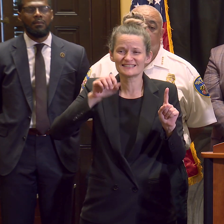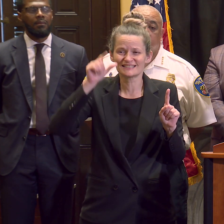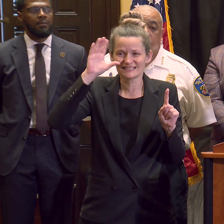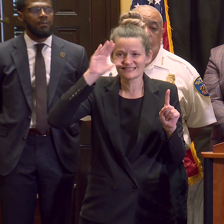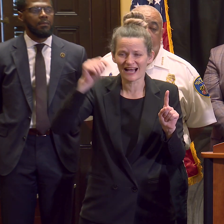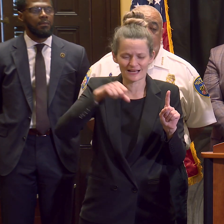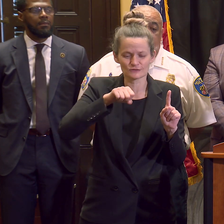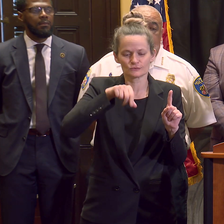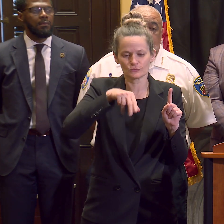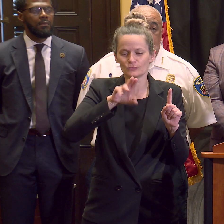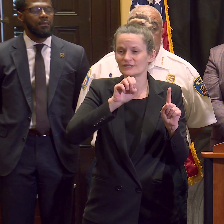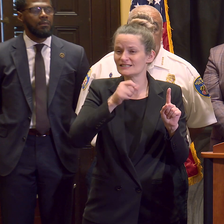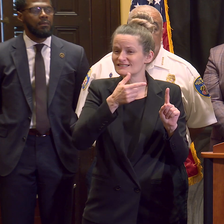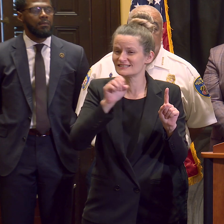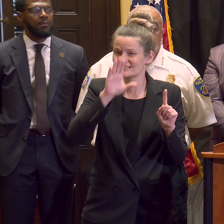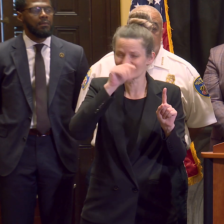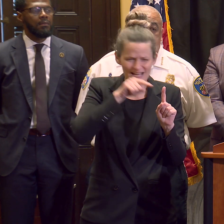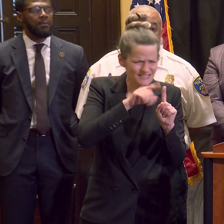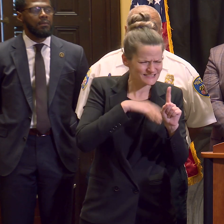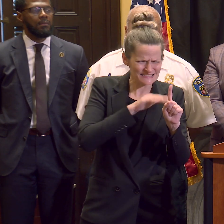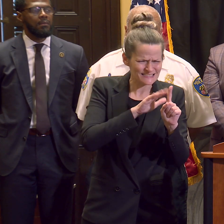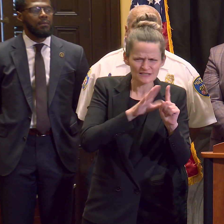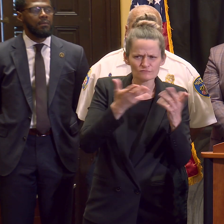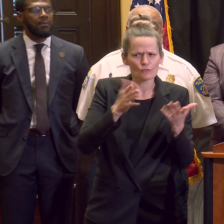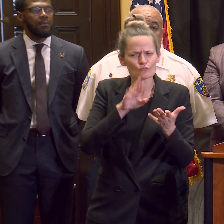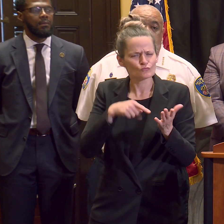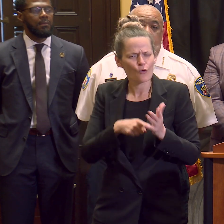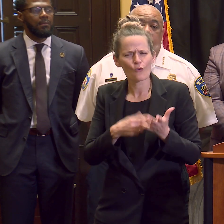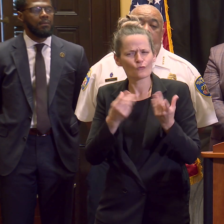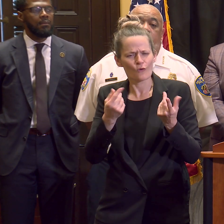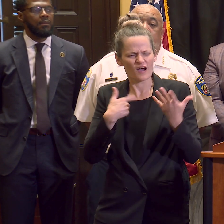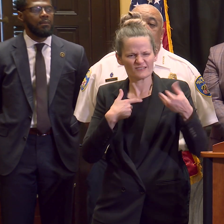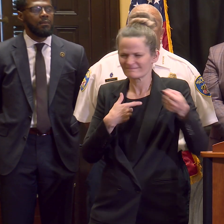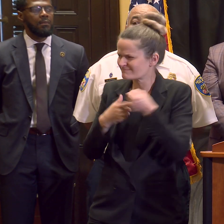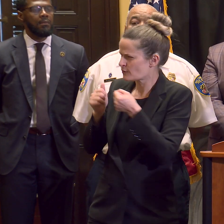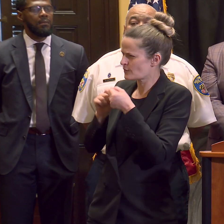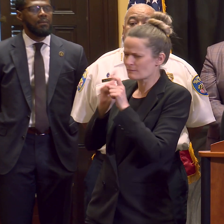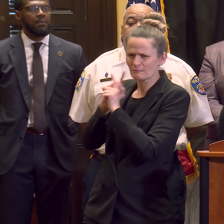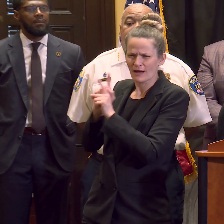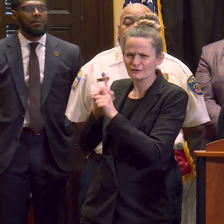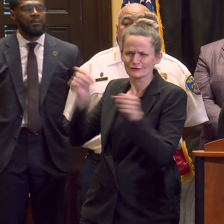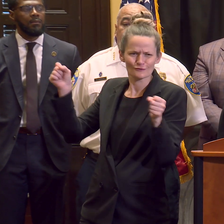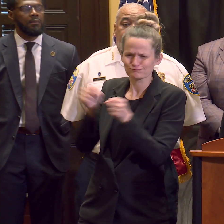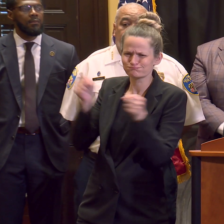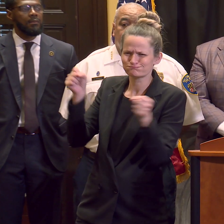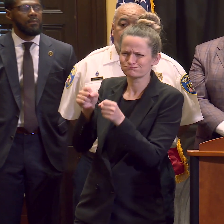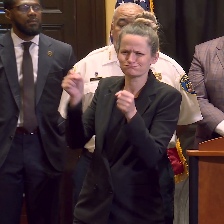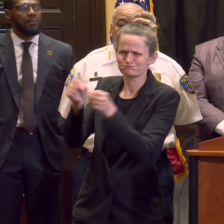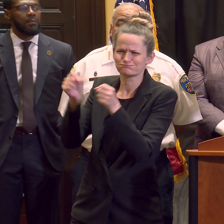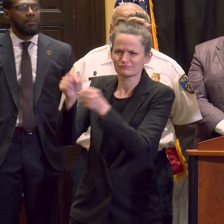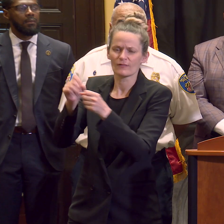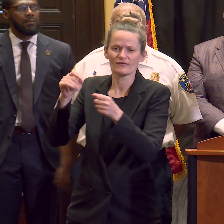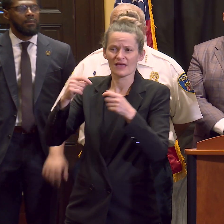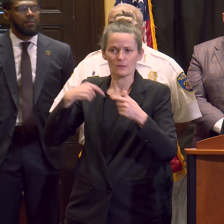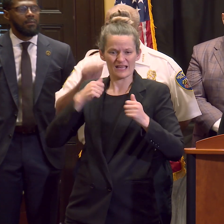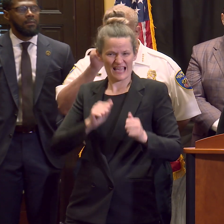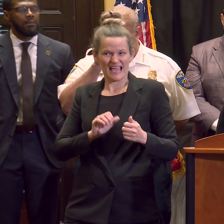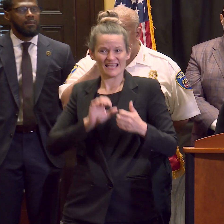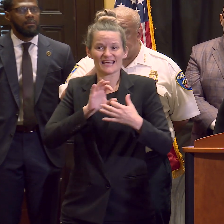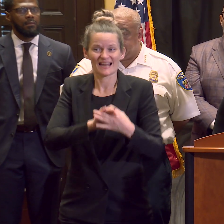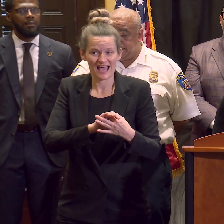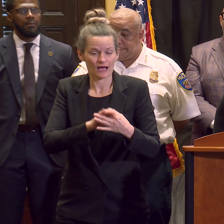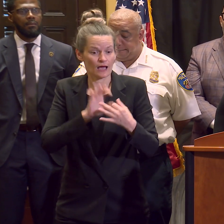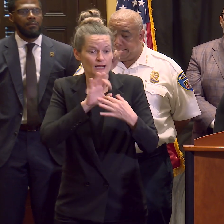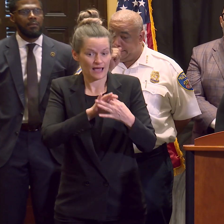credible mentors and making sure that they can access the resources that they need in order to connect with sustainable employment